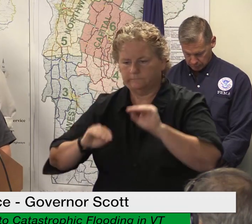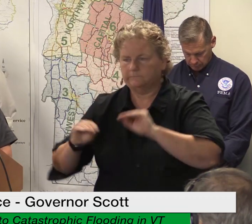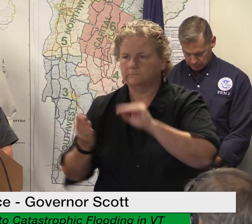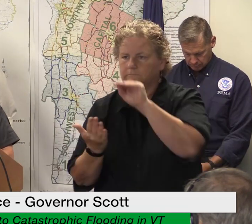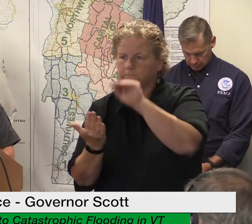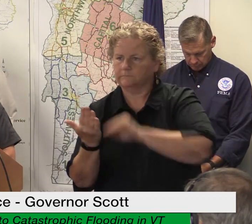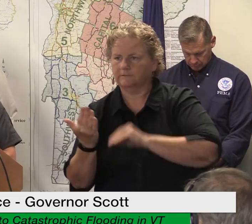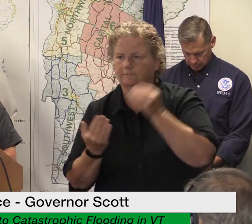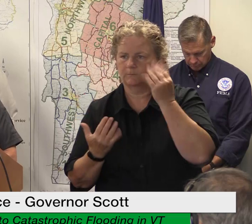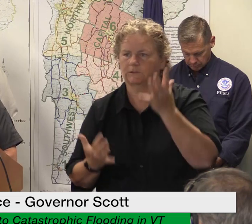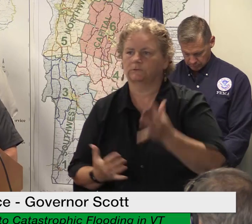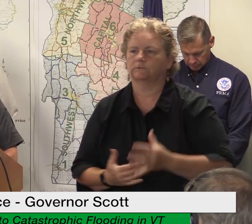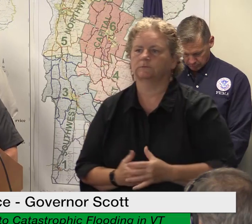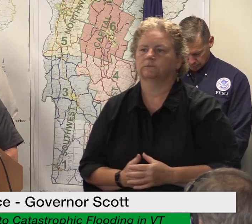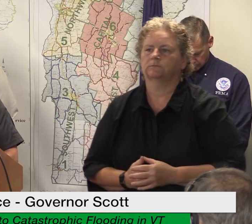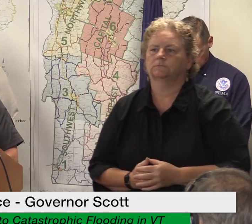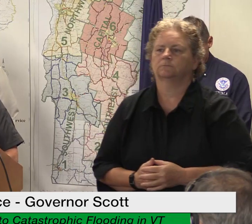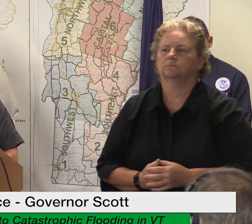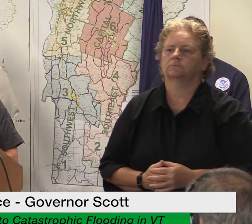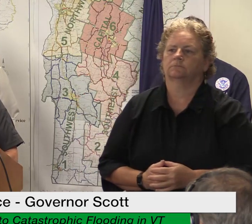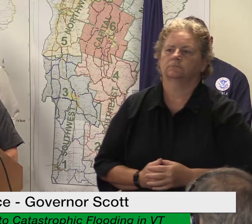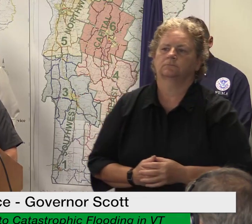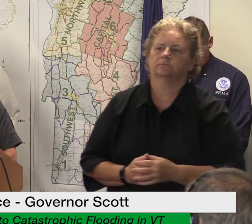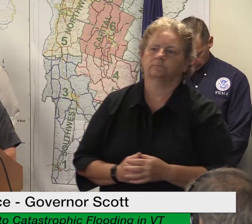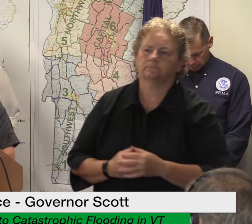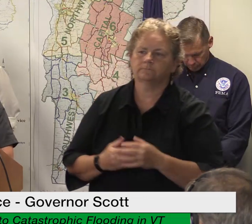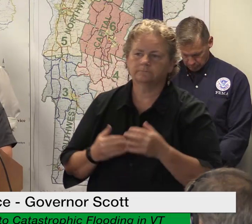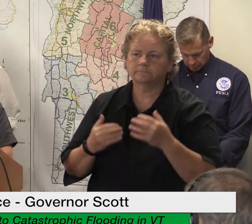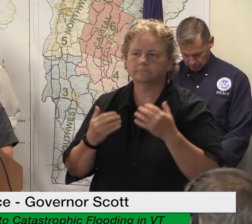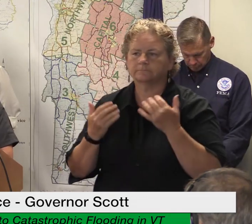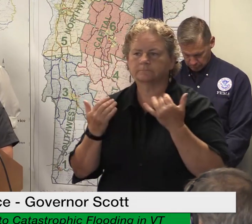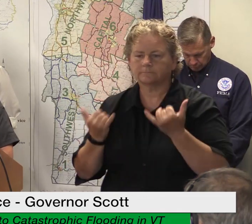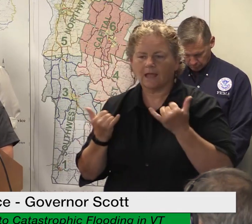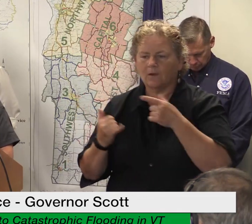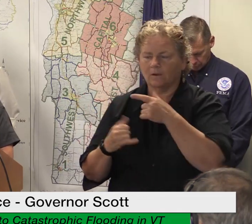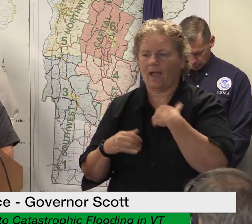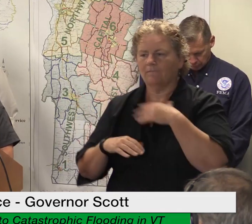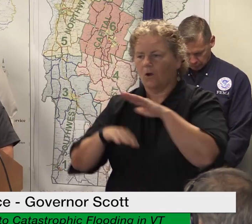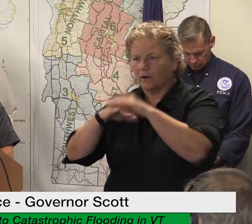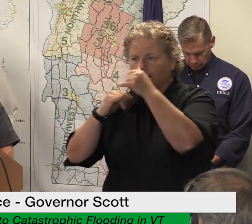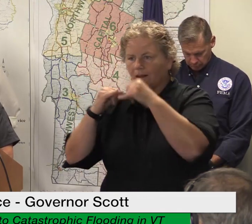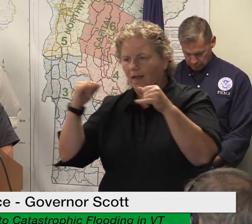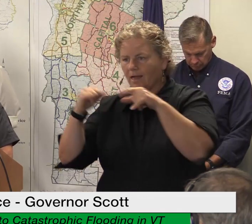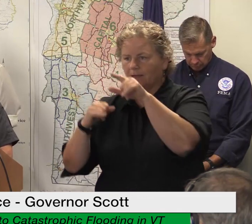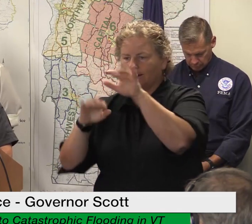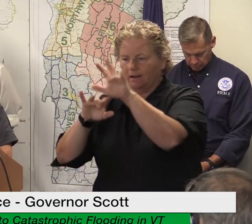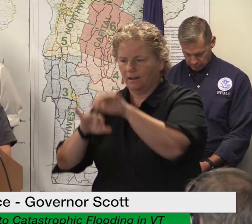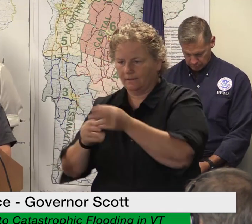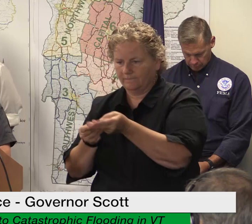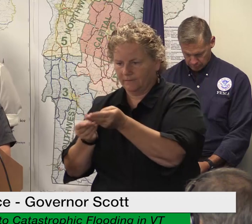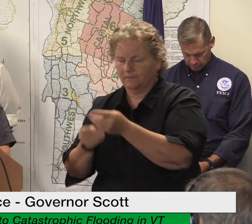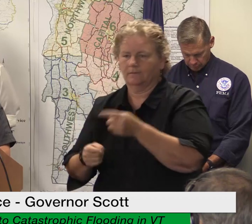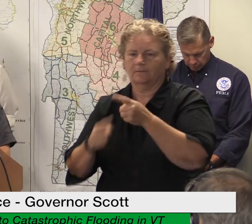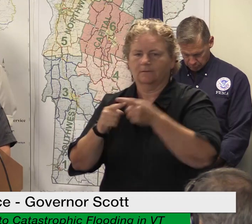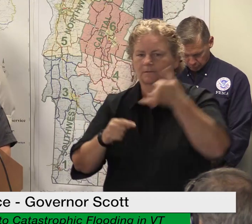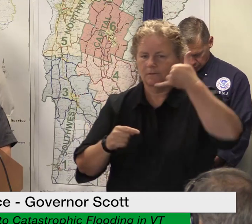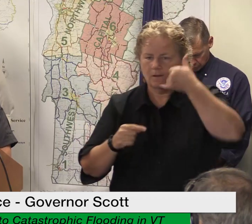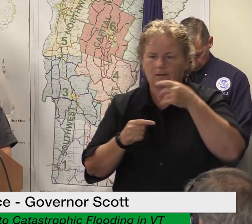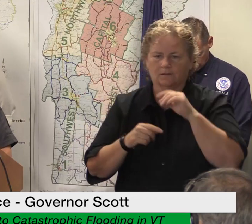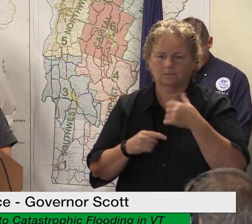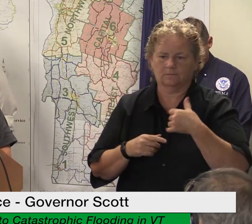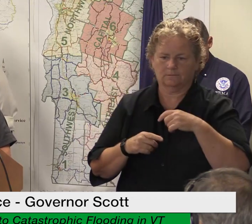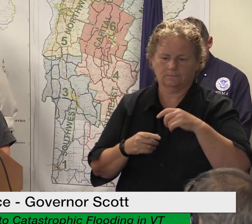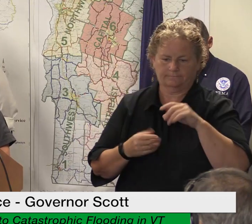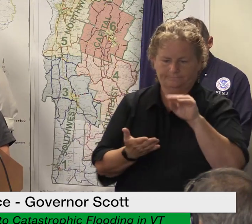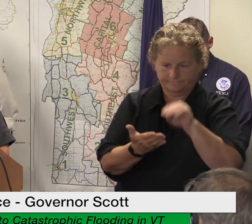access all of the reports to 211 made online additionally we adopted new technology in the